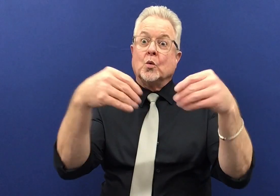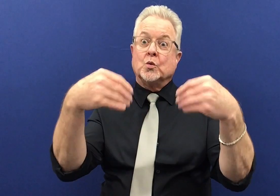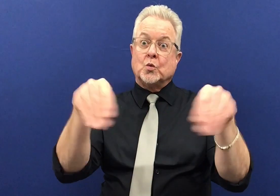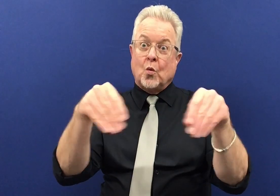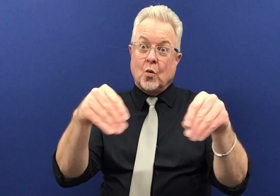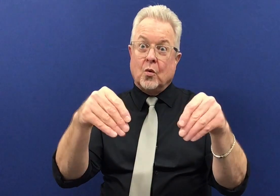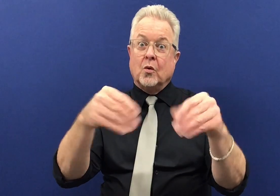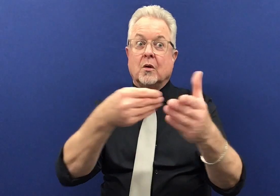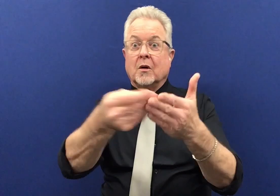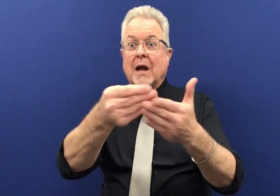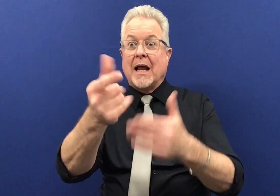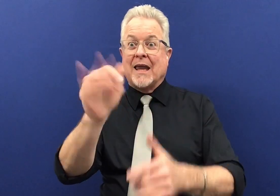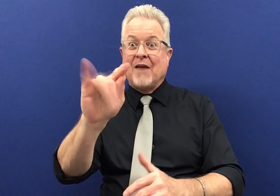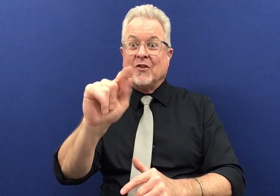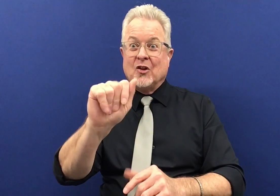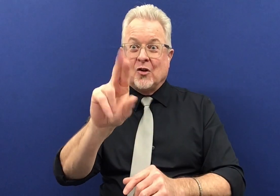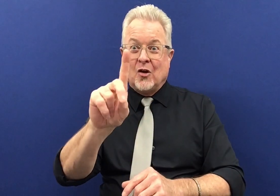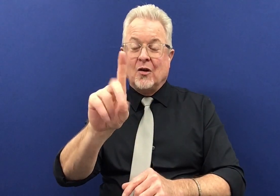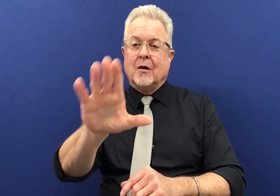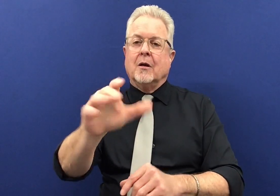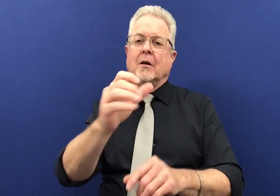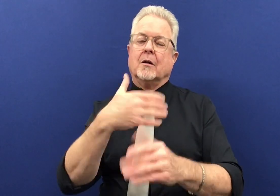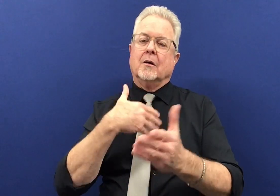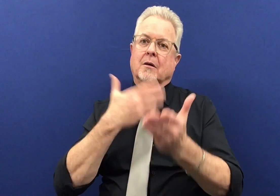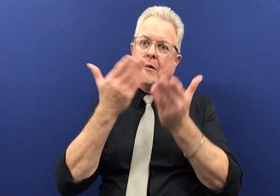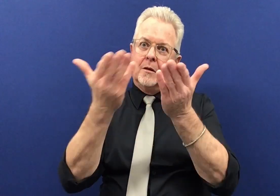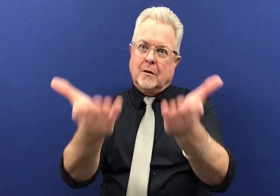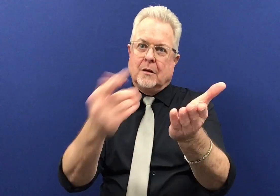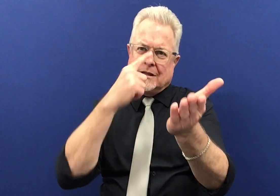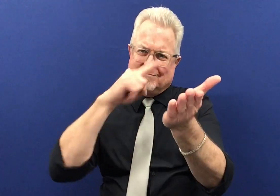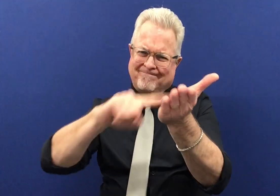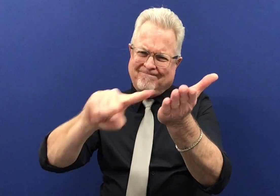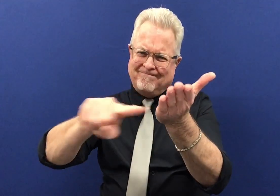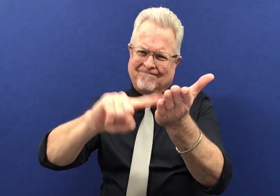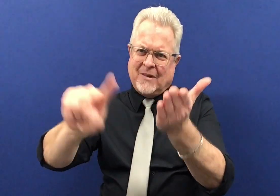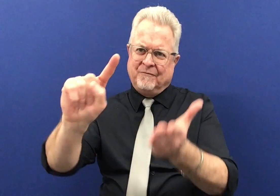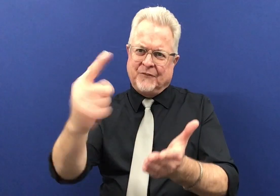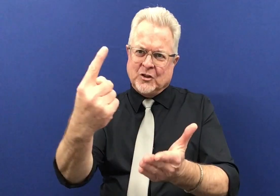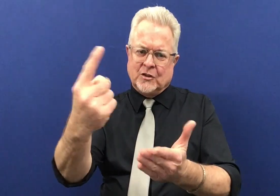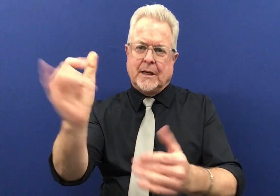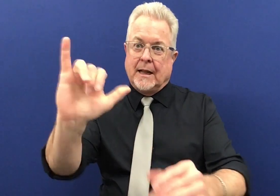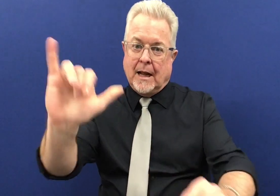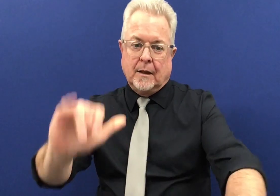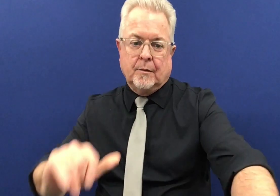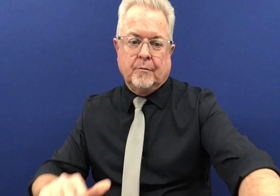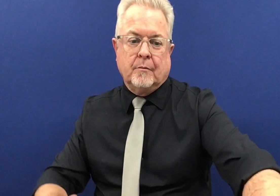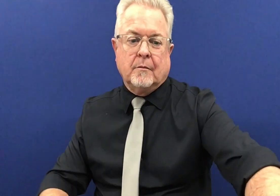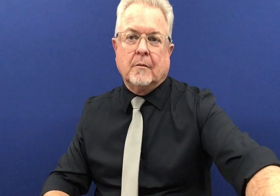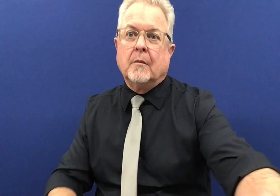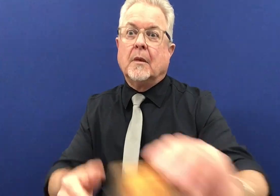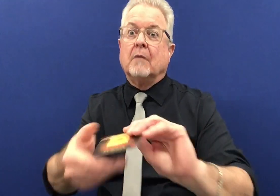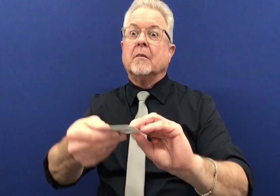so when you do go to a store to buy a gift card what i recommend is you look at that card very carefully